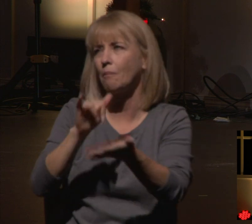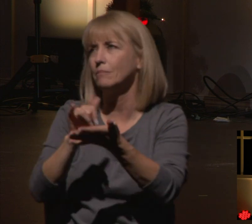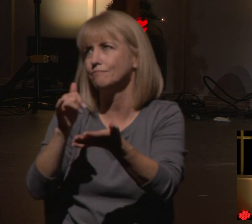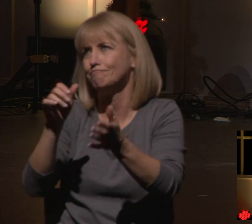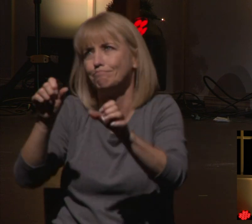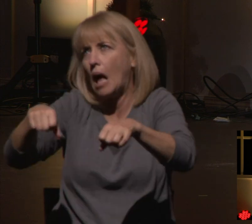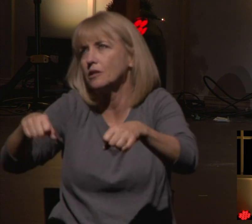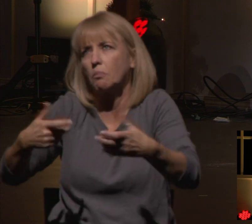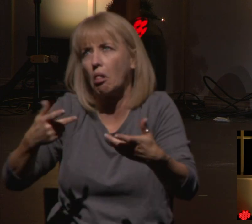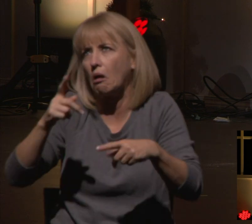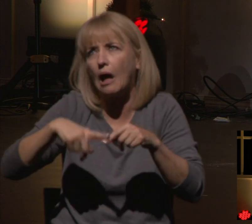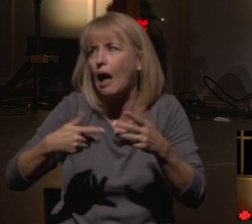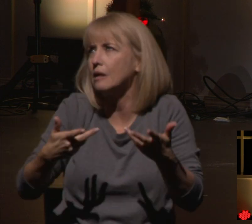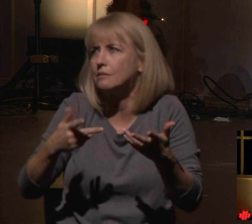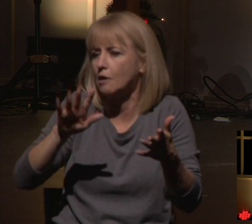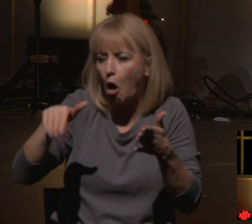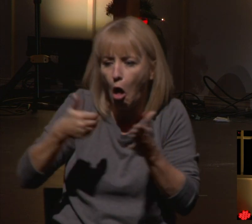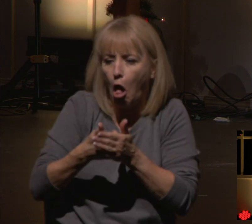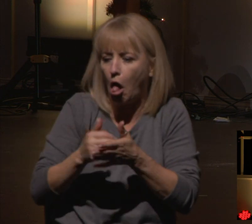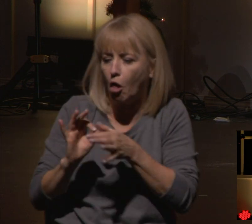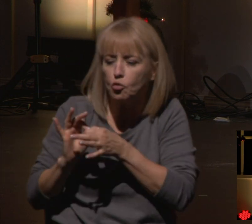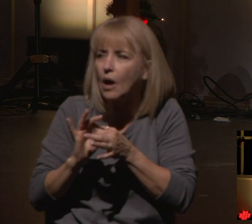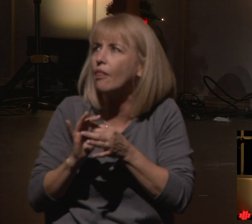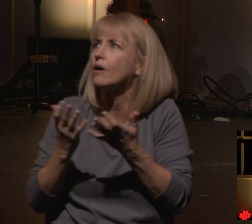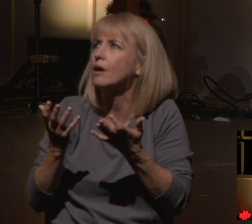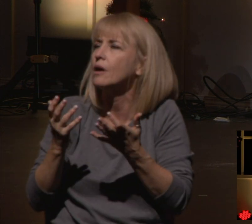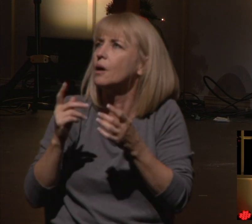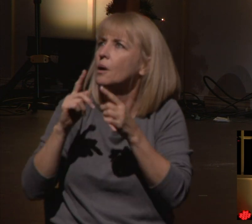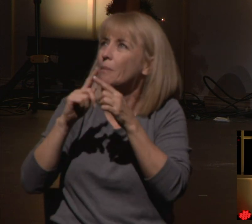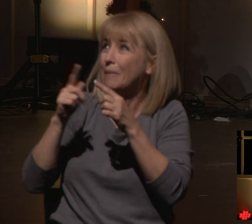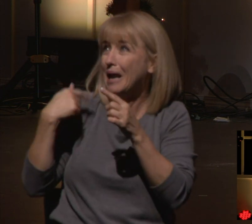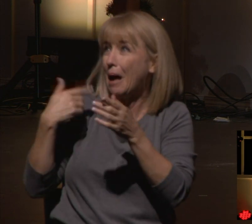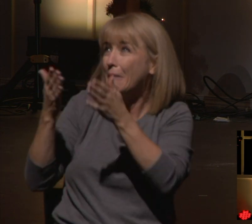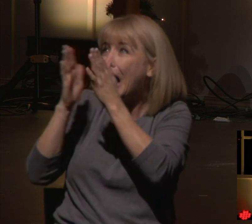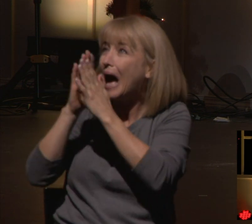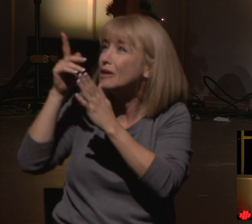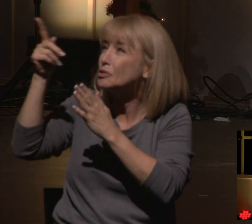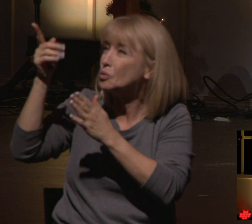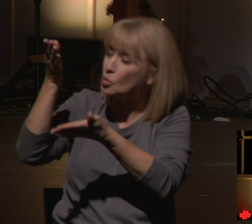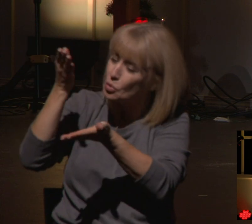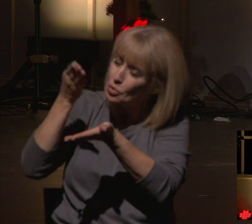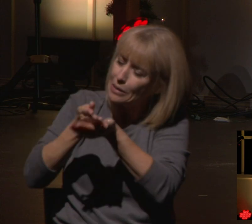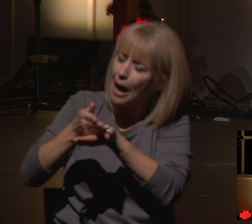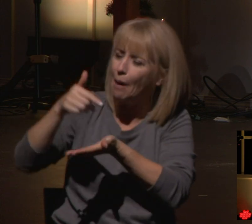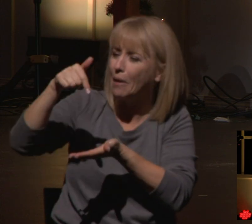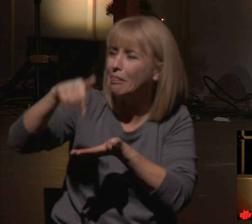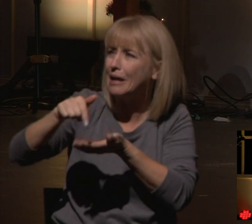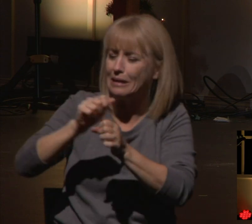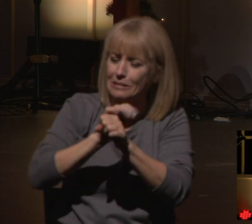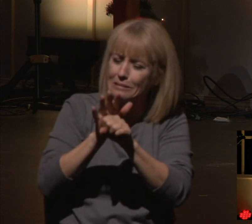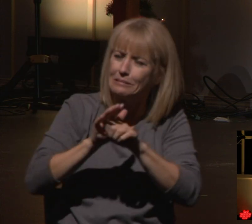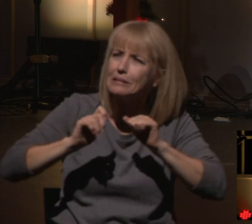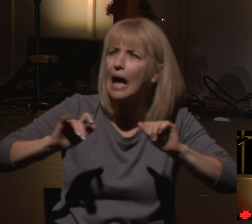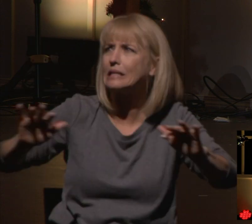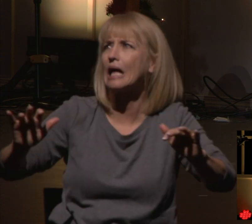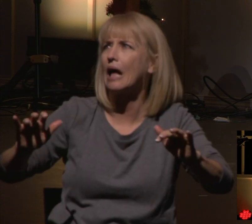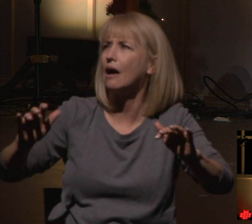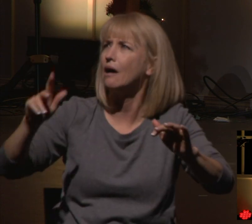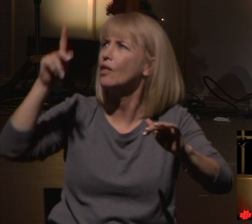to be in that community. And so God, my prayer is that you end this exile. That you rid this world of this disease.